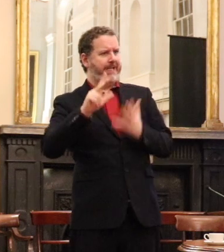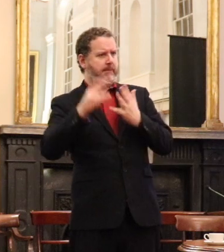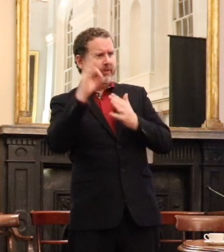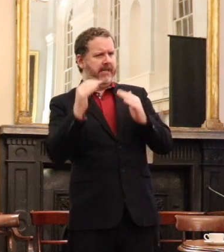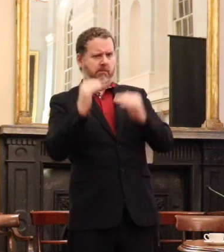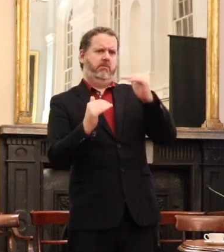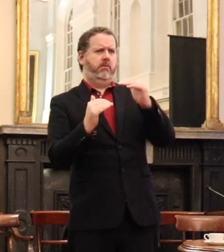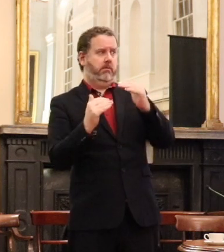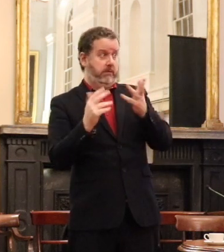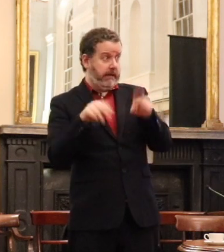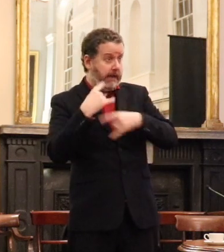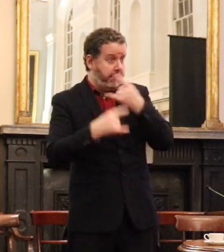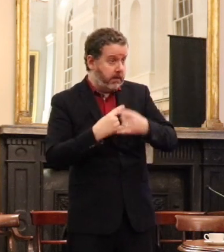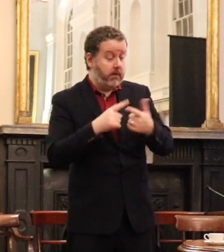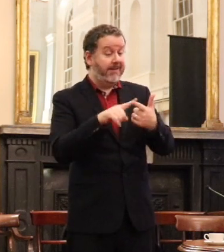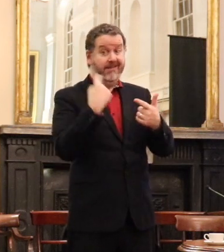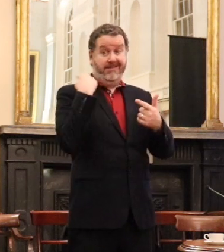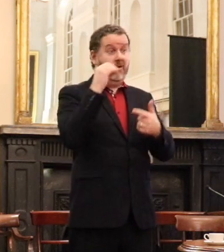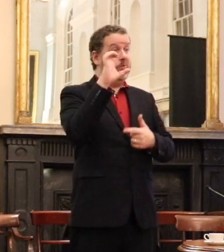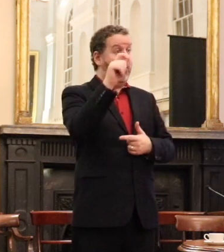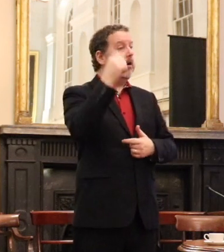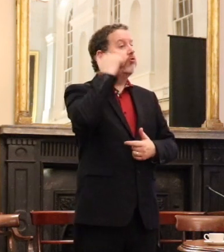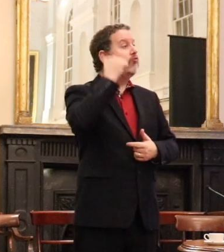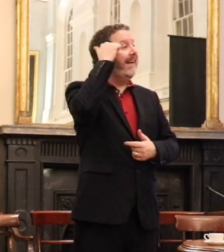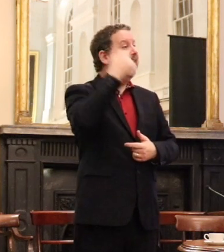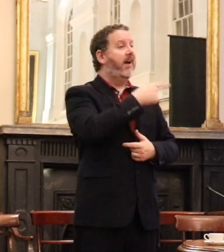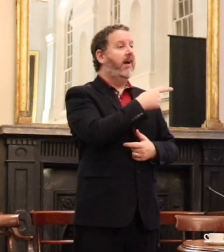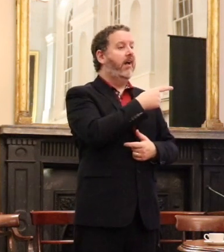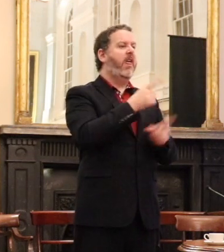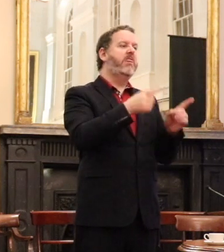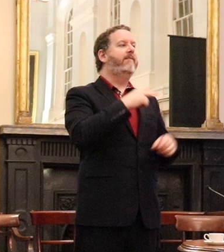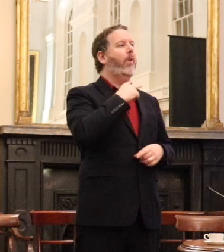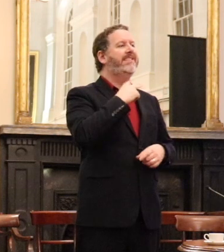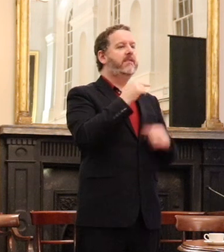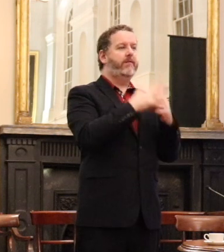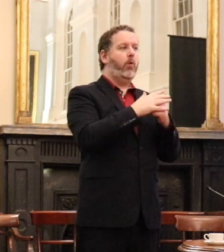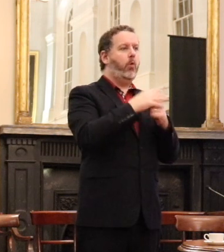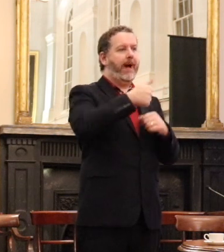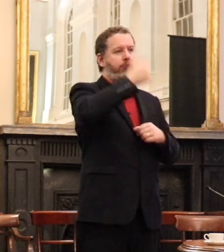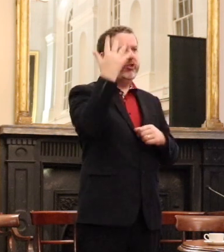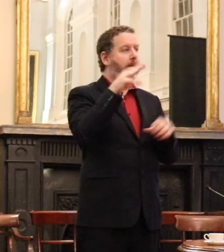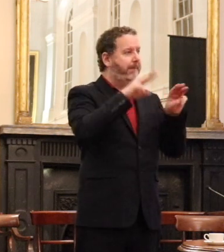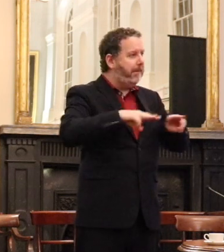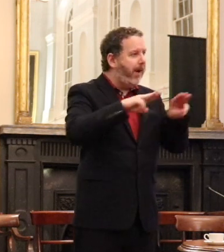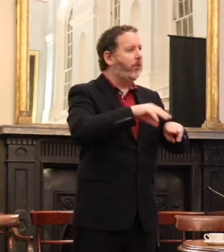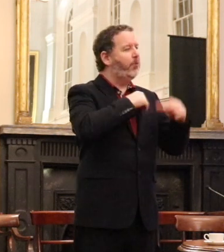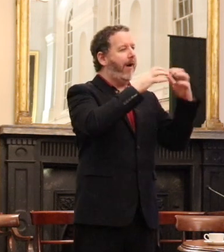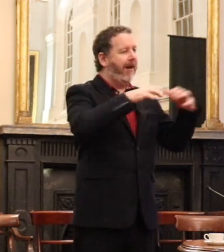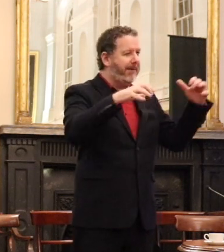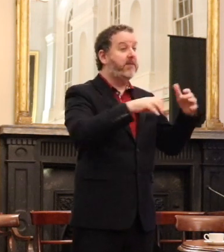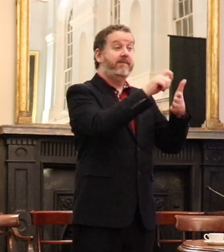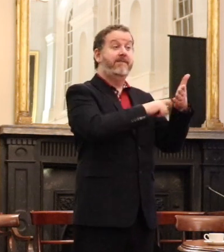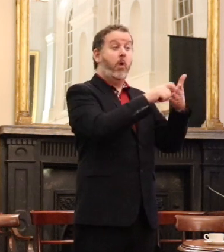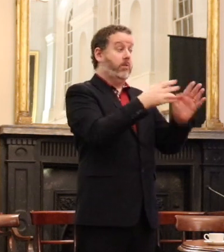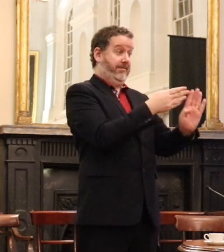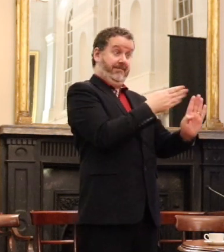What you've seen in October in Australia with the voice for Aboriginal People's Department which had